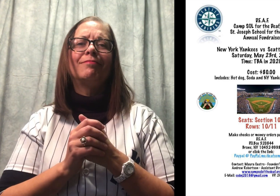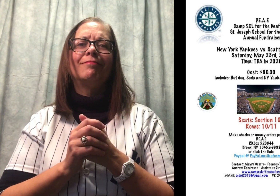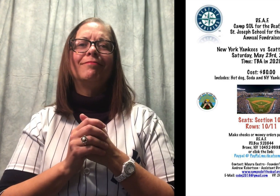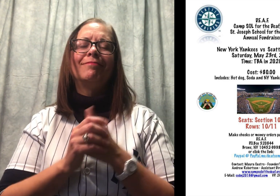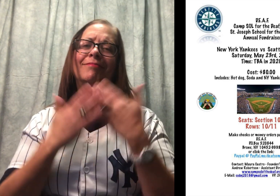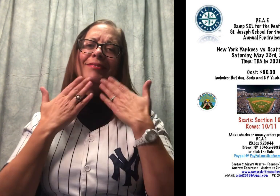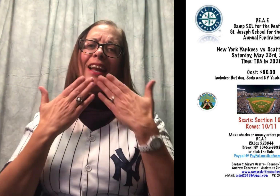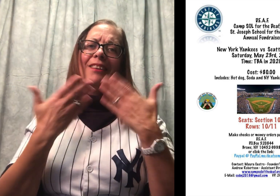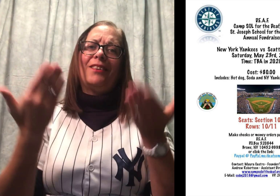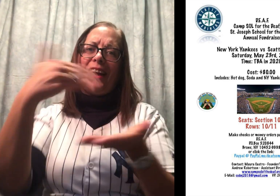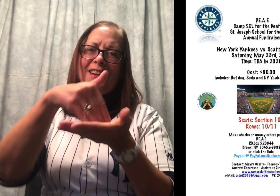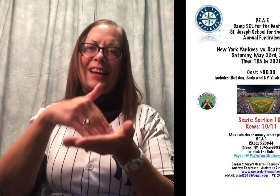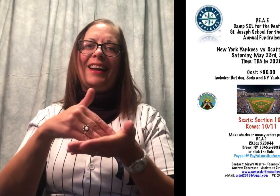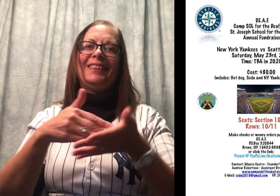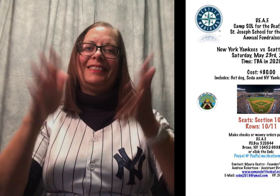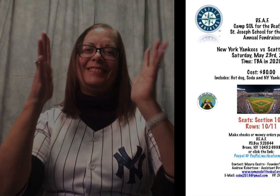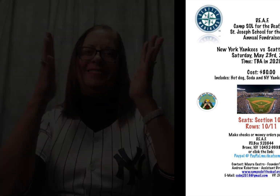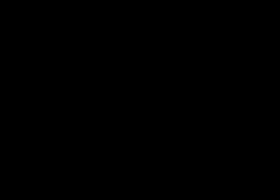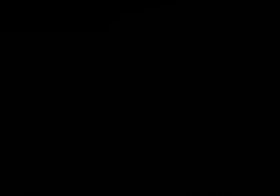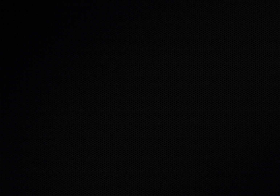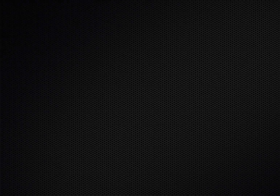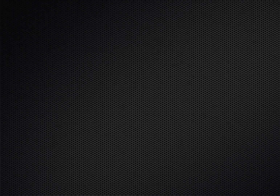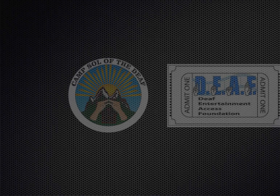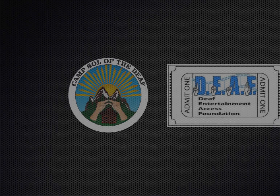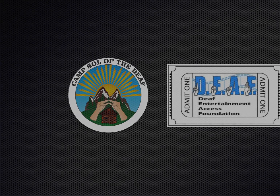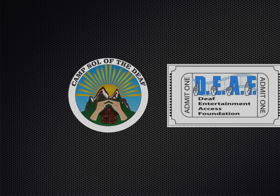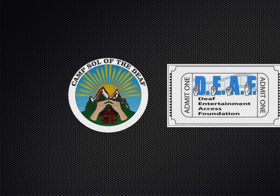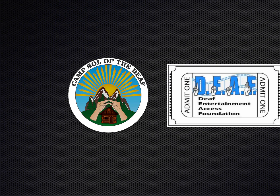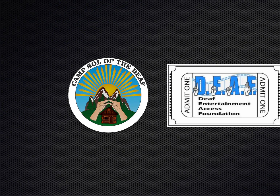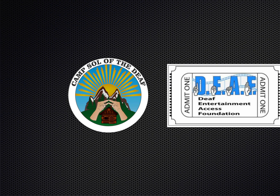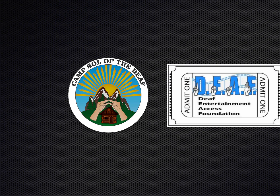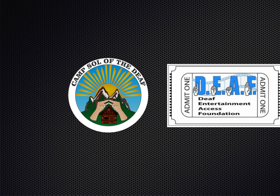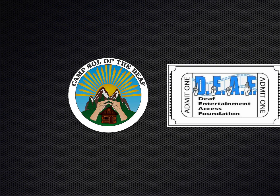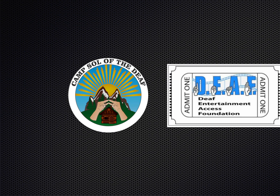to... I can't...